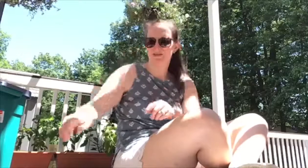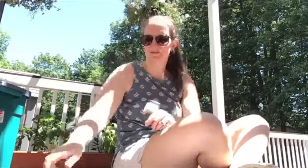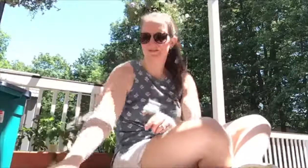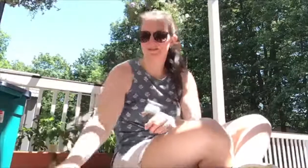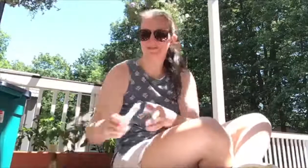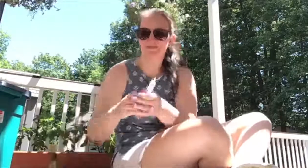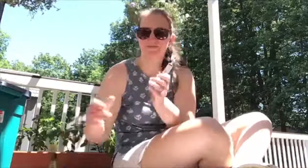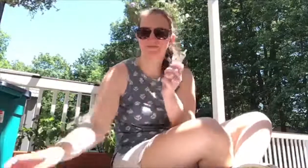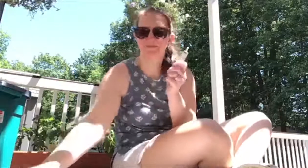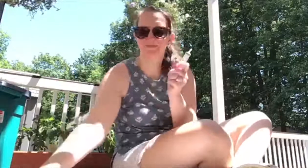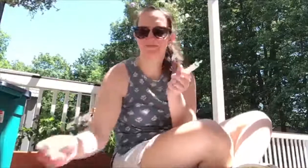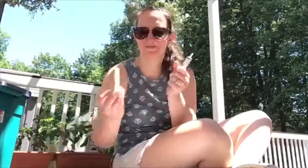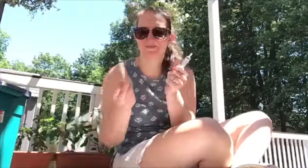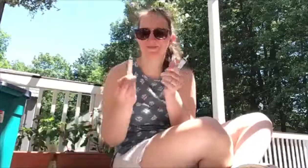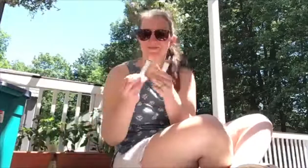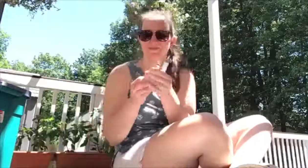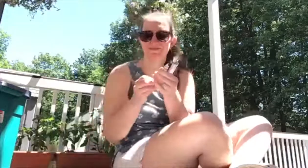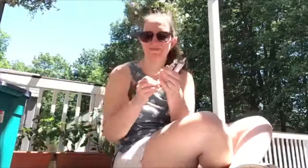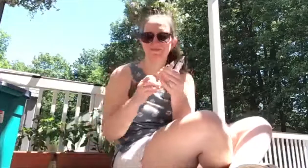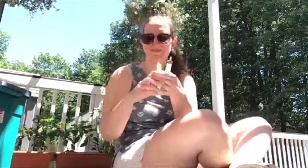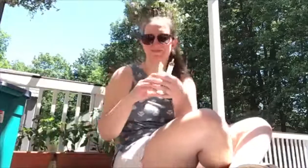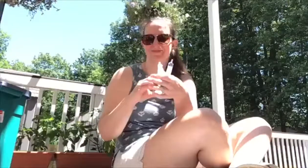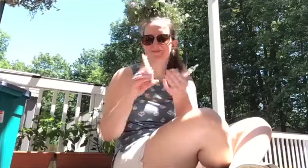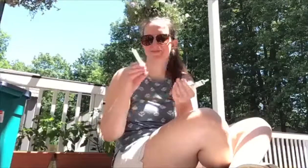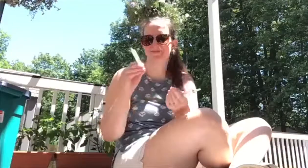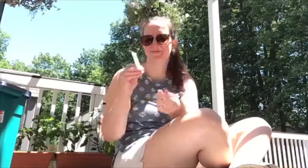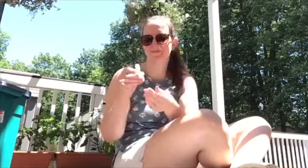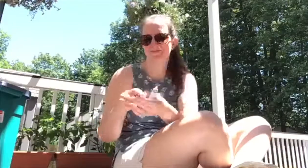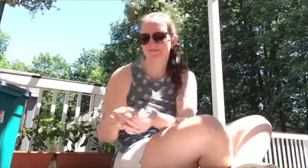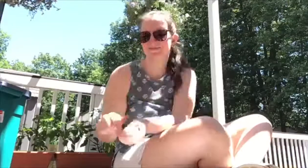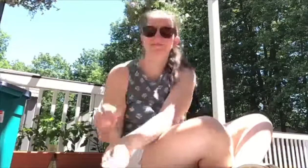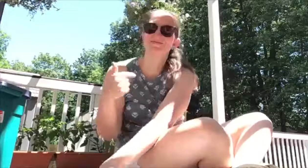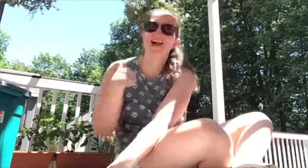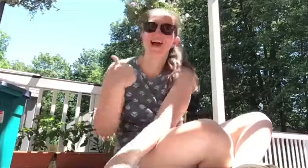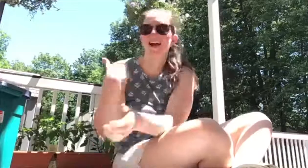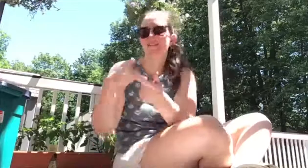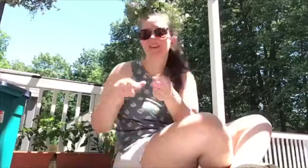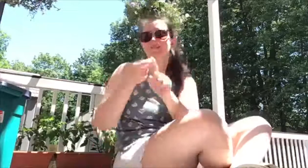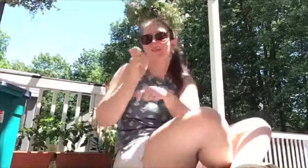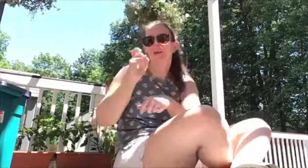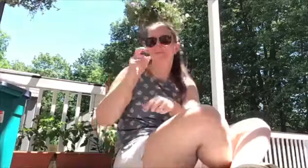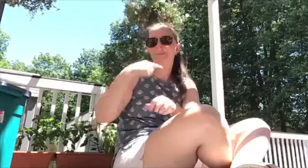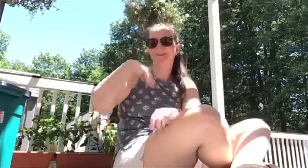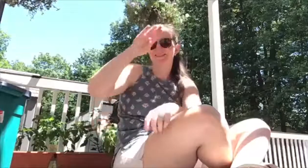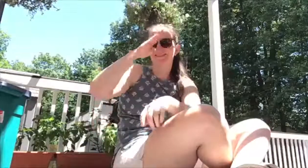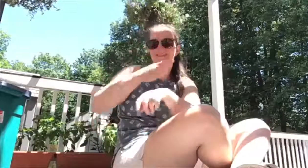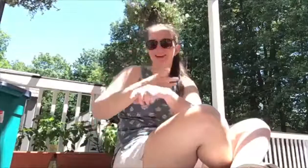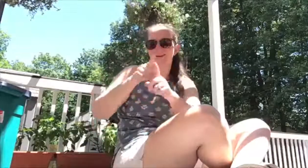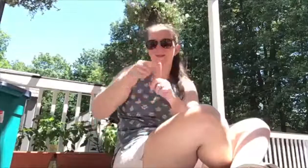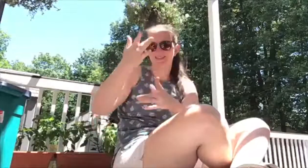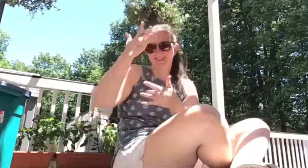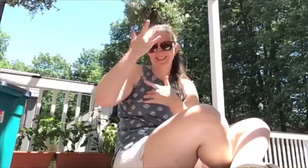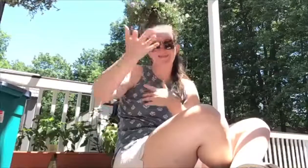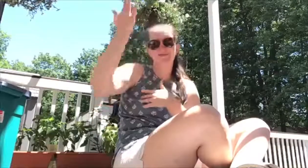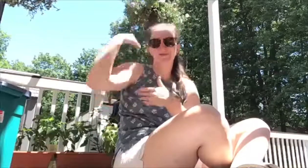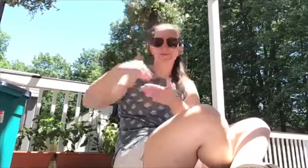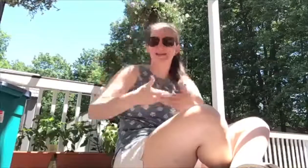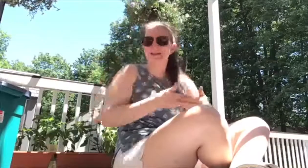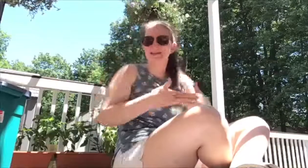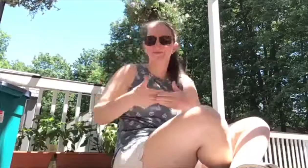I have syringes from my son when